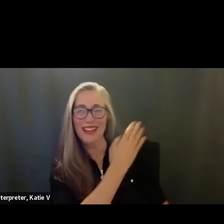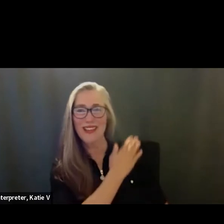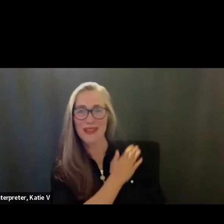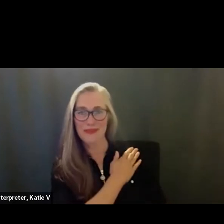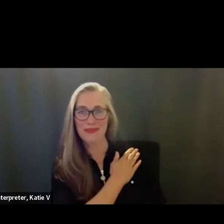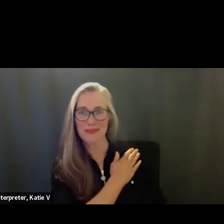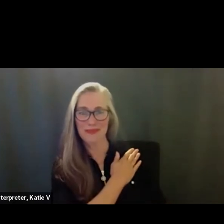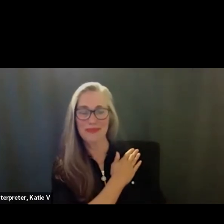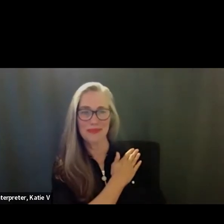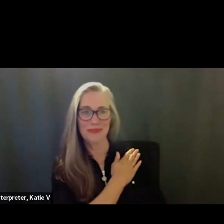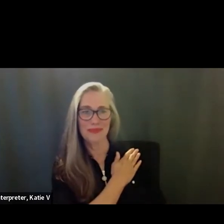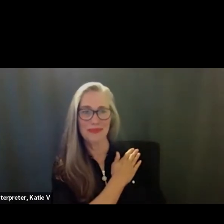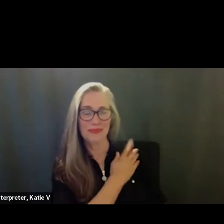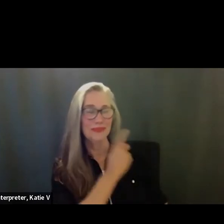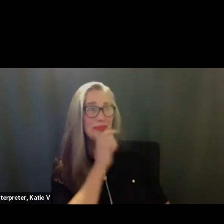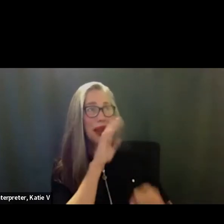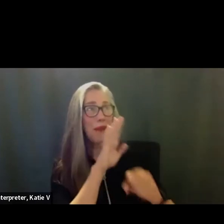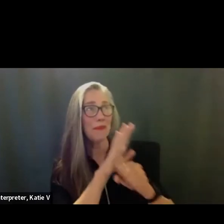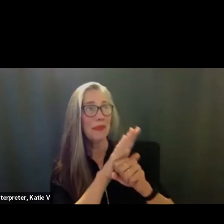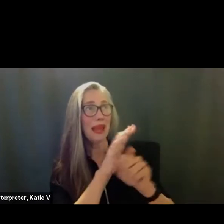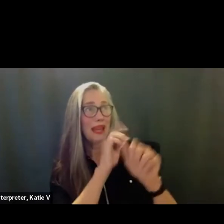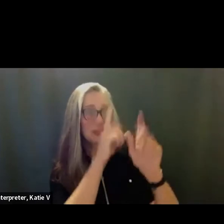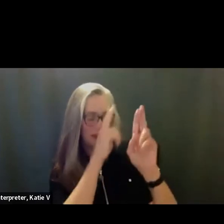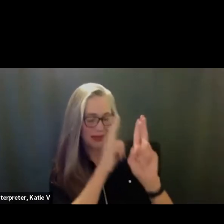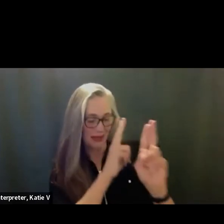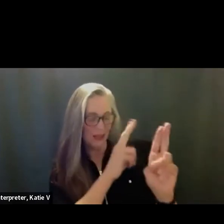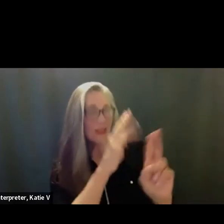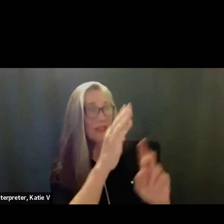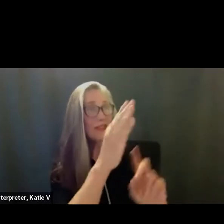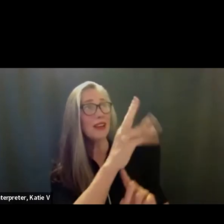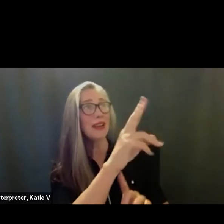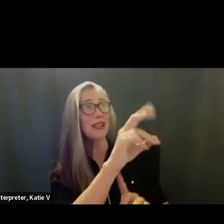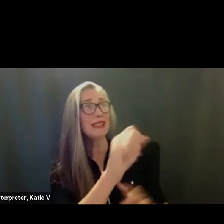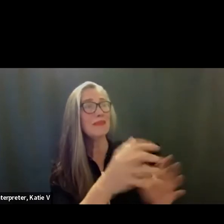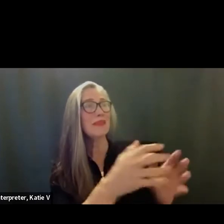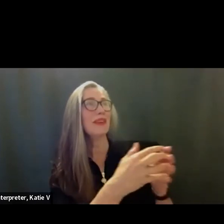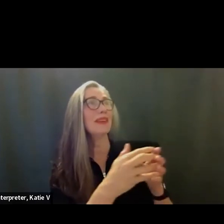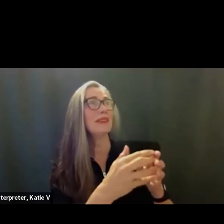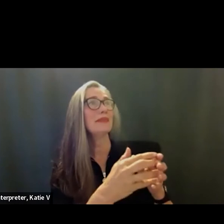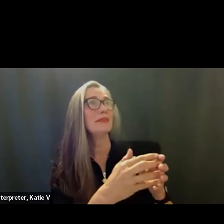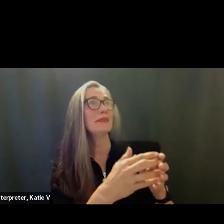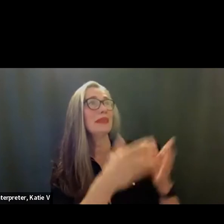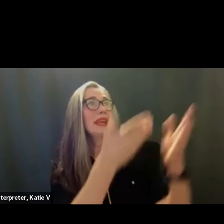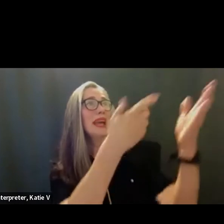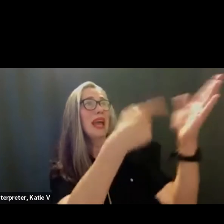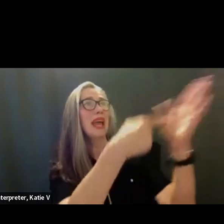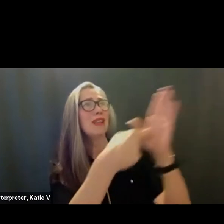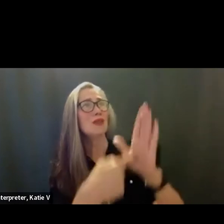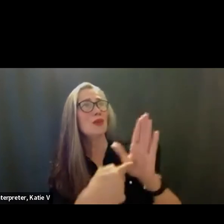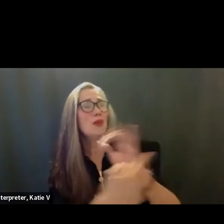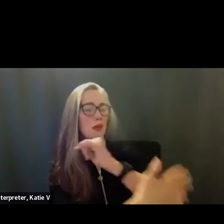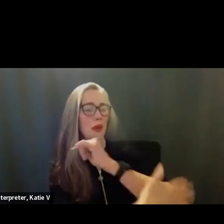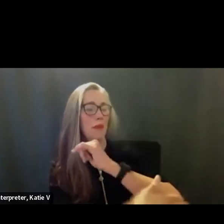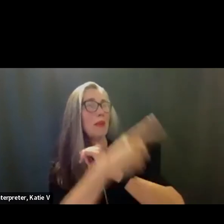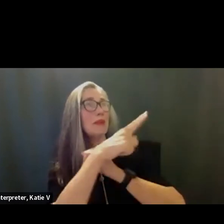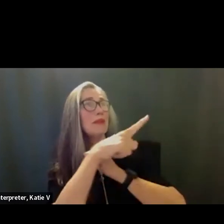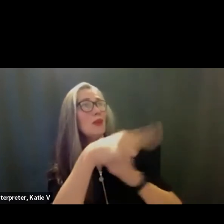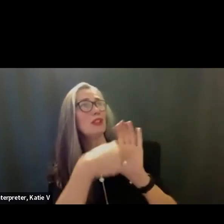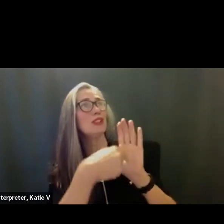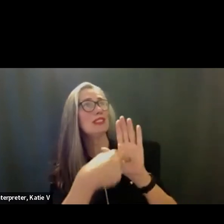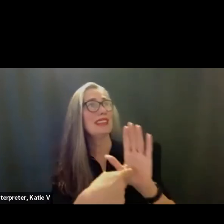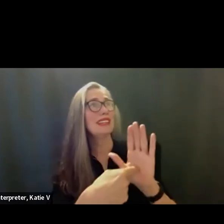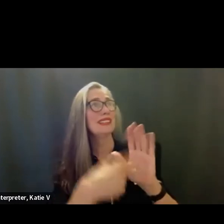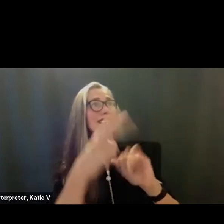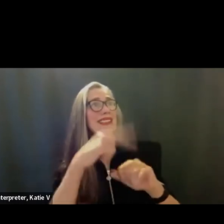Begin. I pledge allegiance to the flag of the United States of America and to the republic for which it